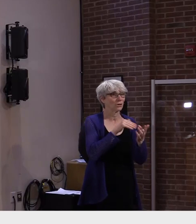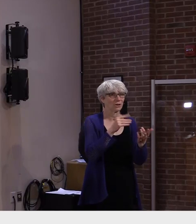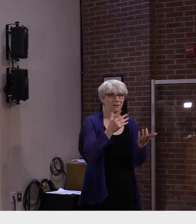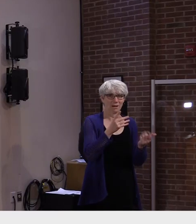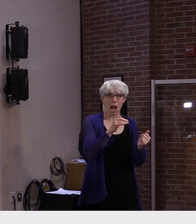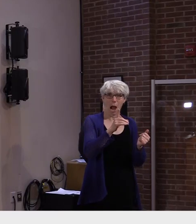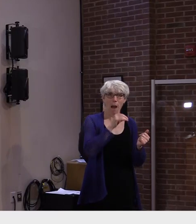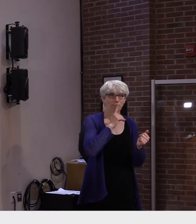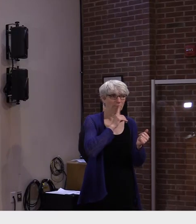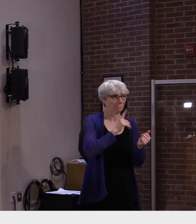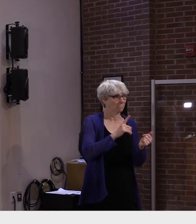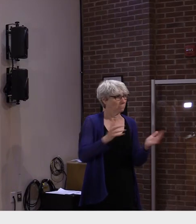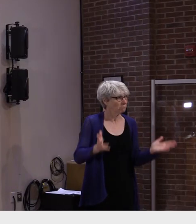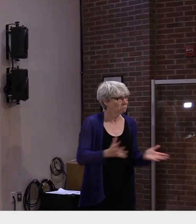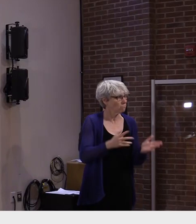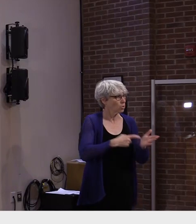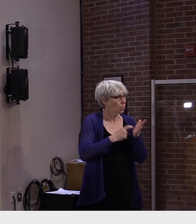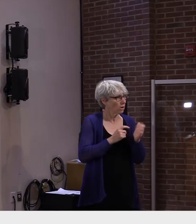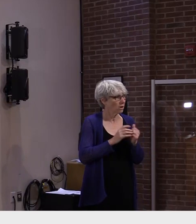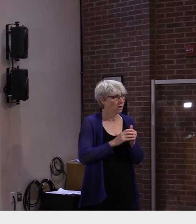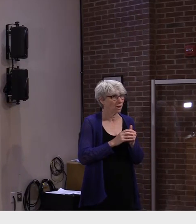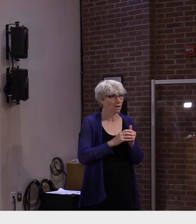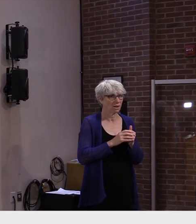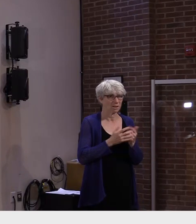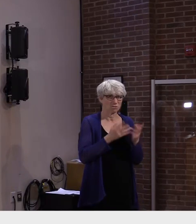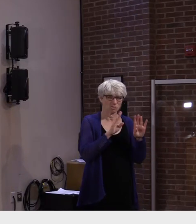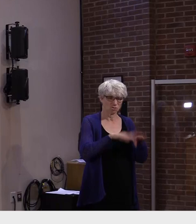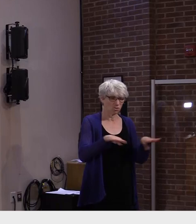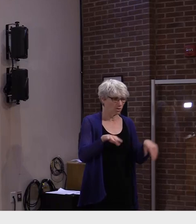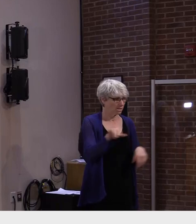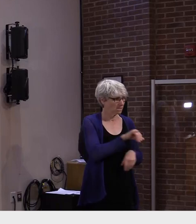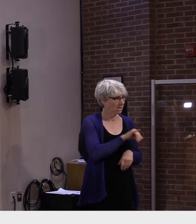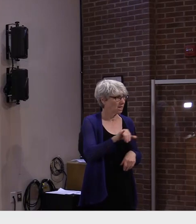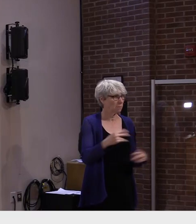children who can't be vaccinated considered vulnerable in this context?